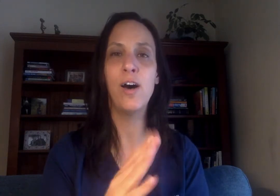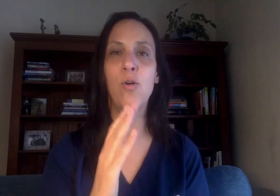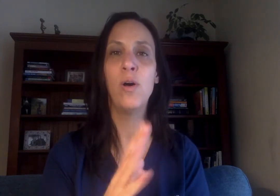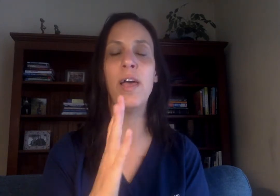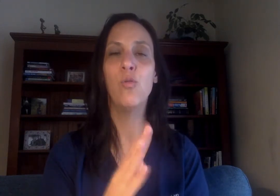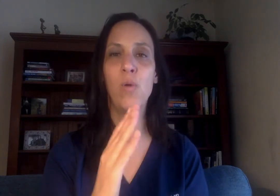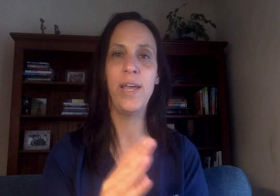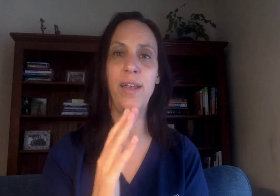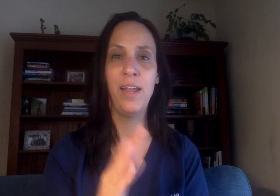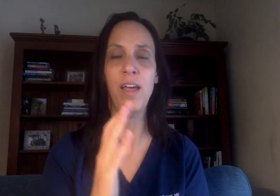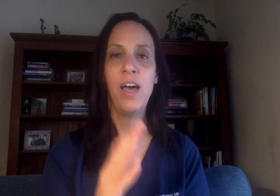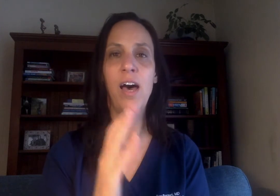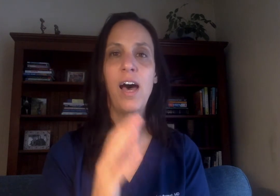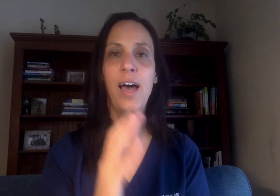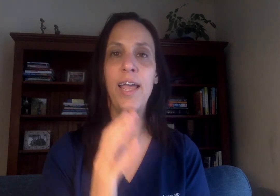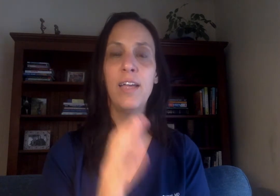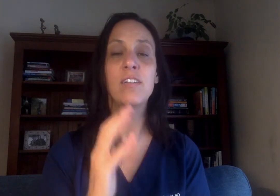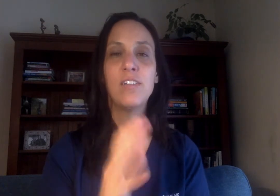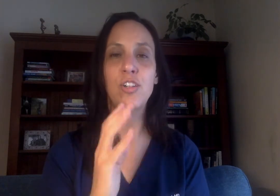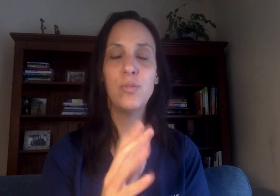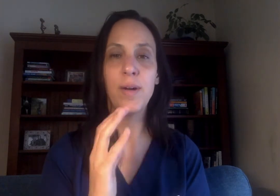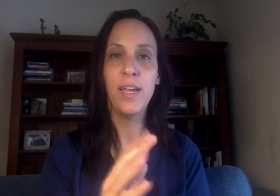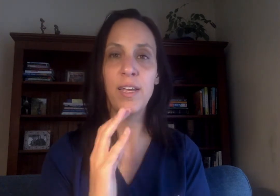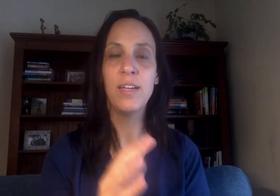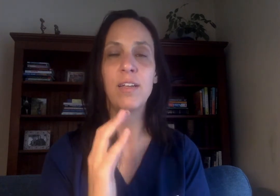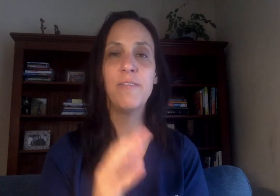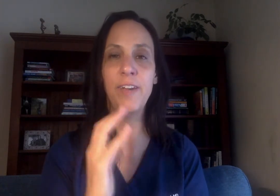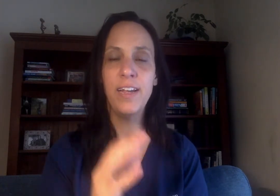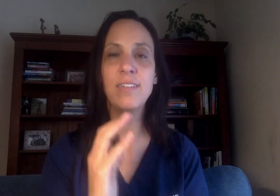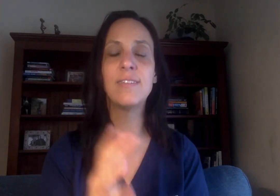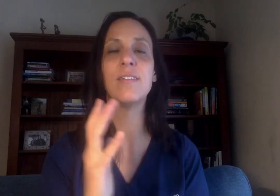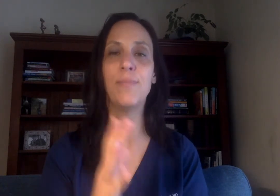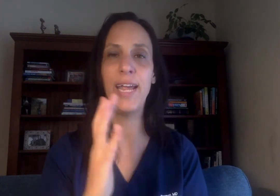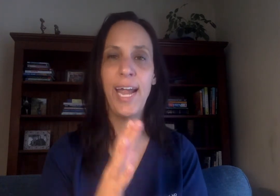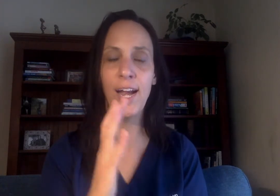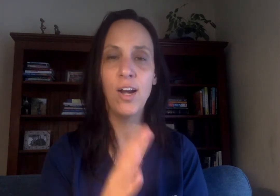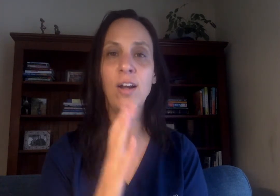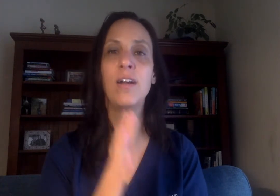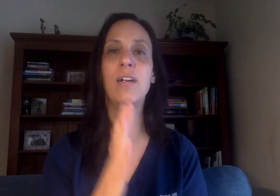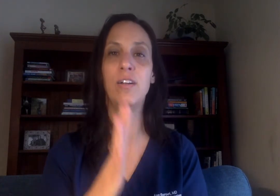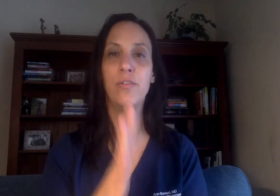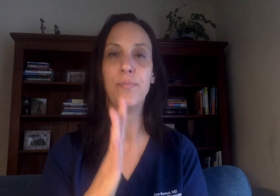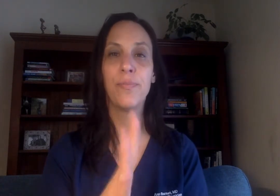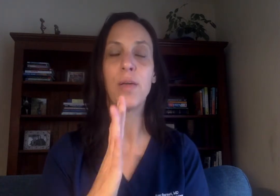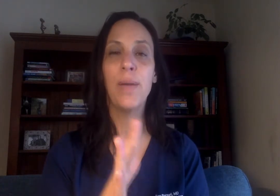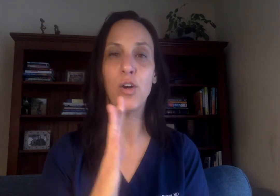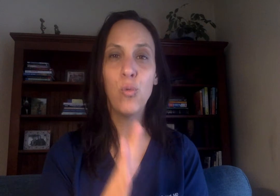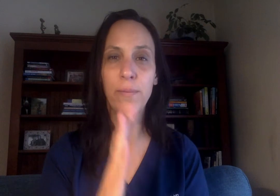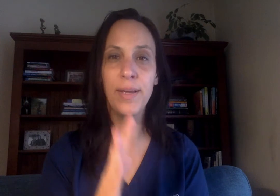and when I touch my face, my hair, my equipment,